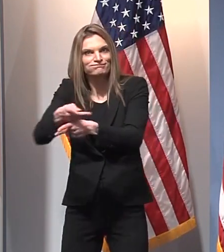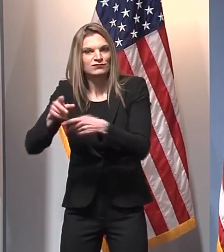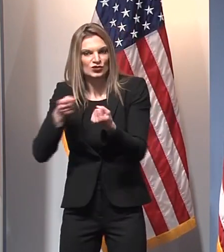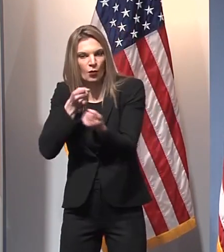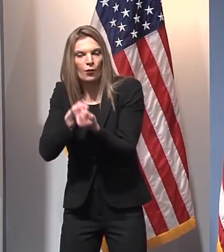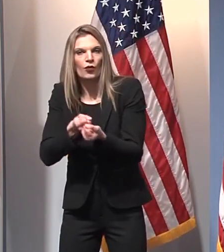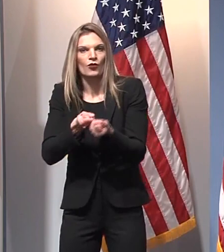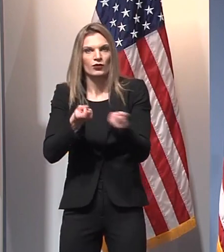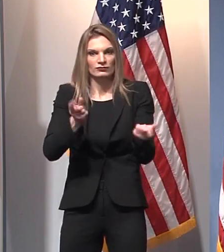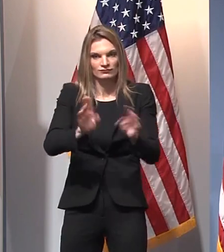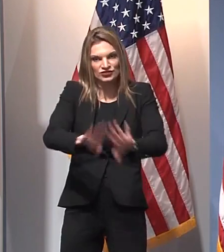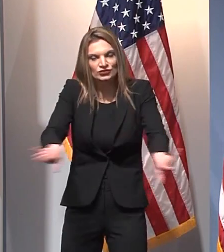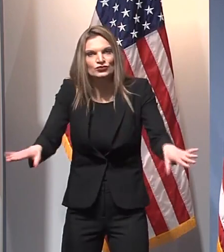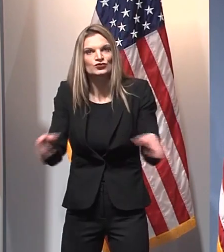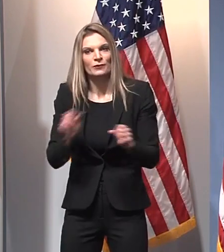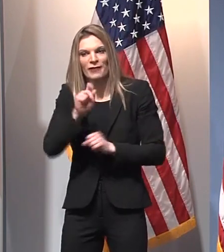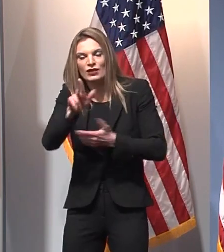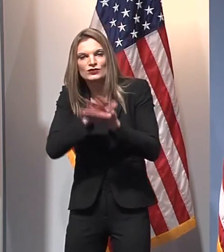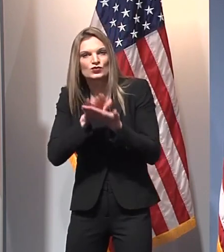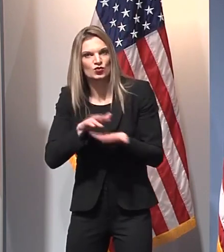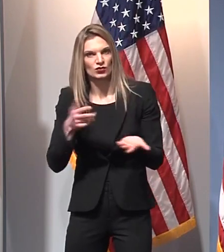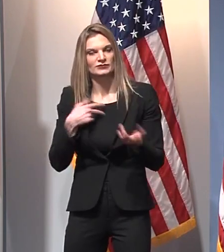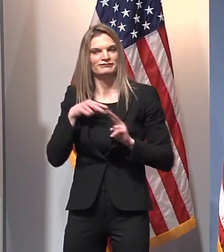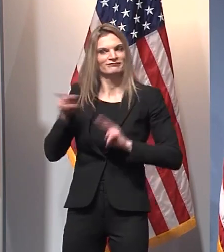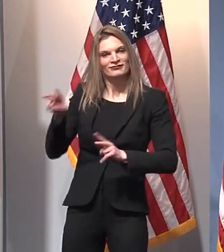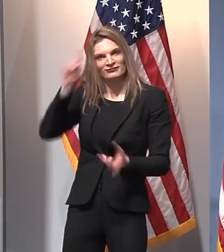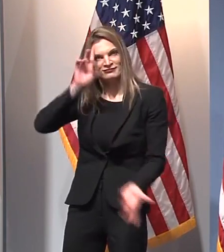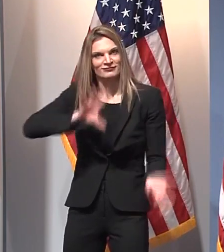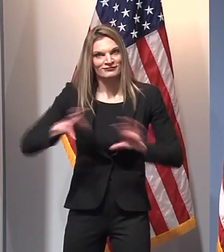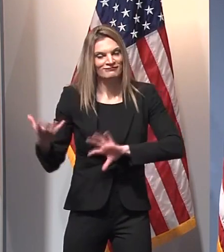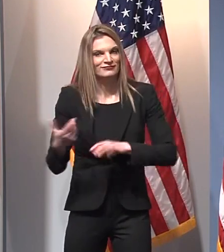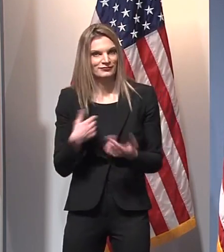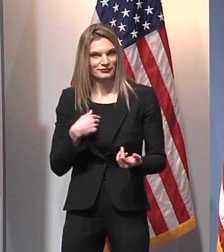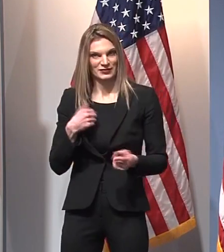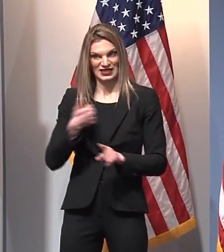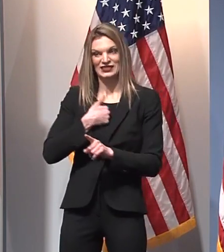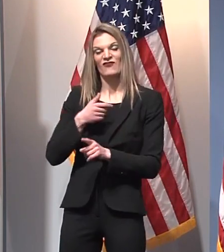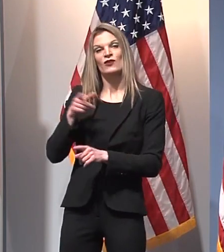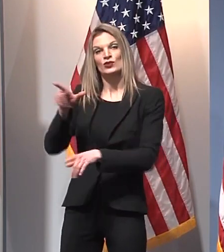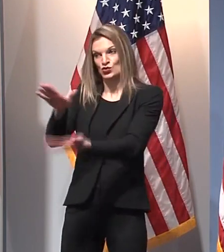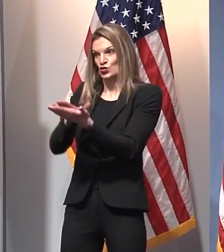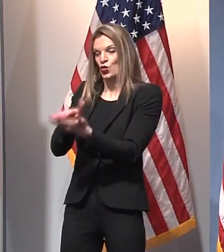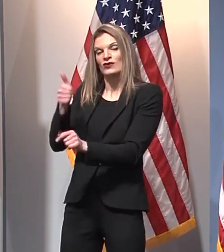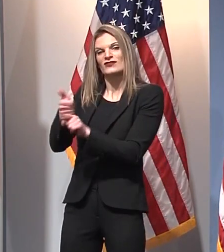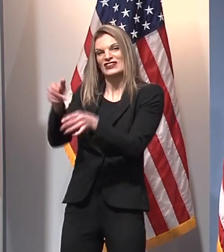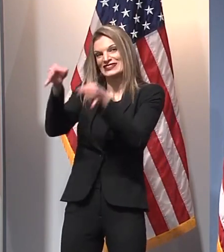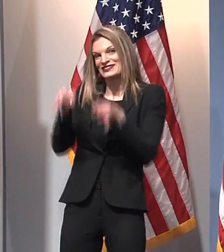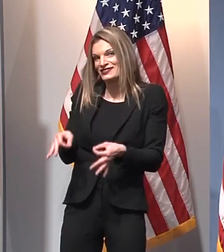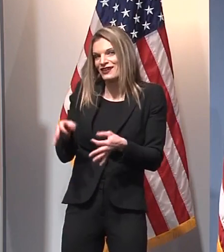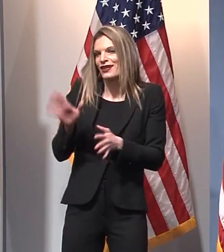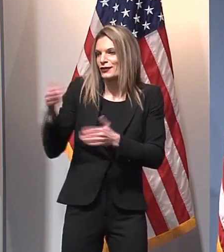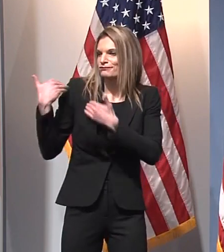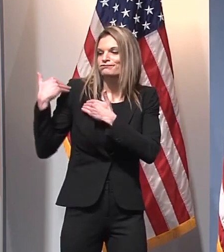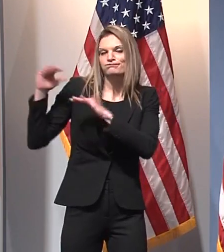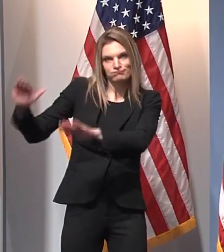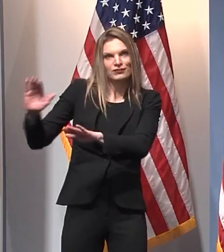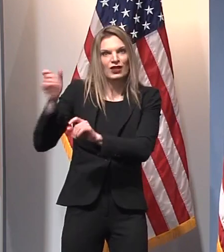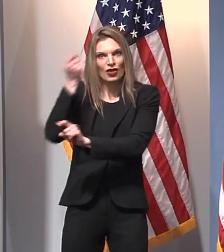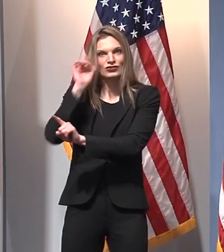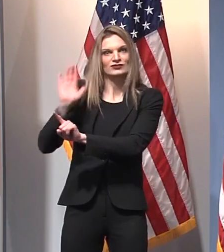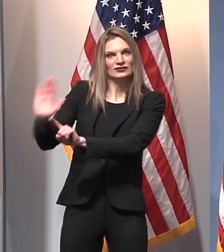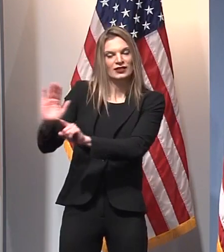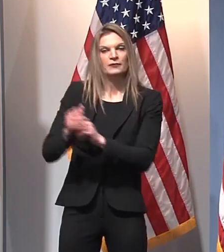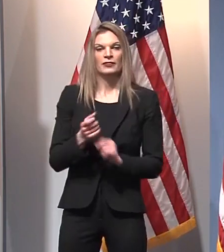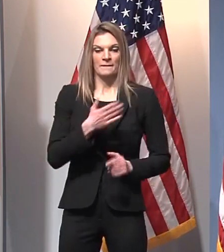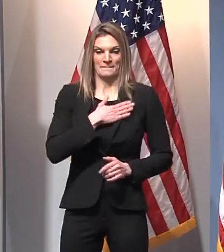support the resumption of in-person learning, and so I'm not going to second-guess individual districts. I am going to say from my perspective as a parent,